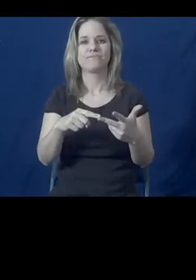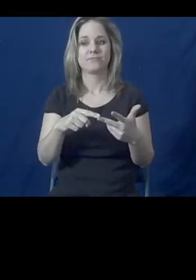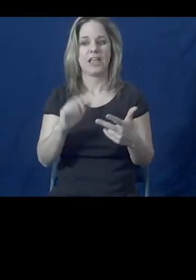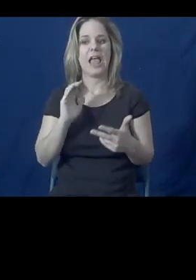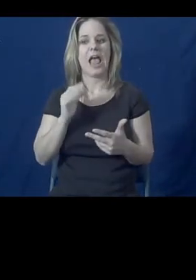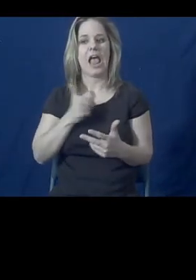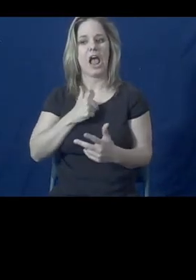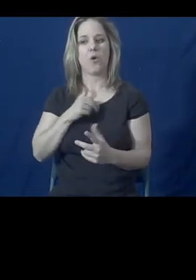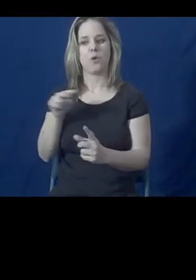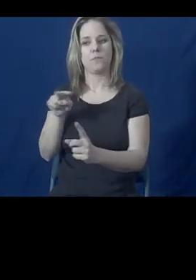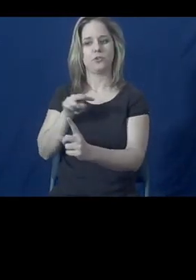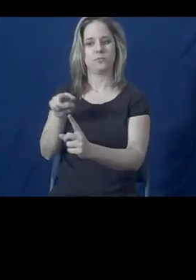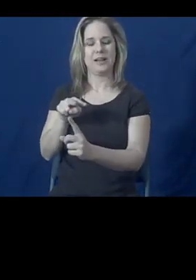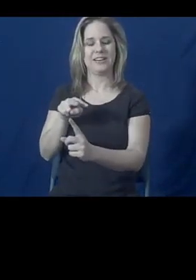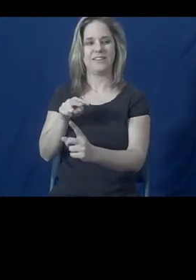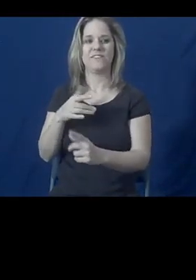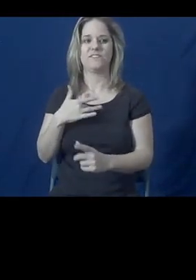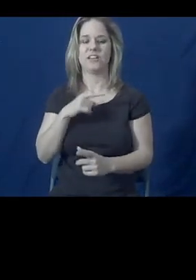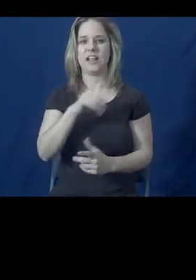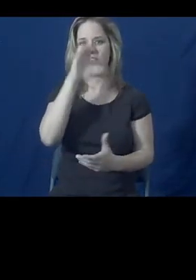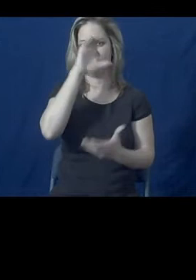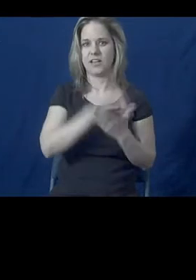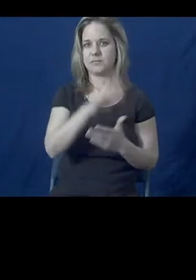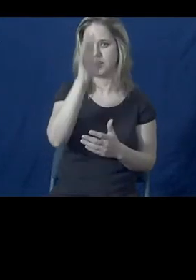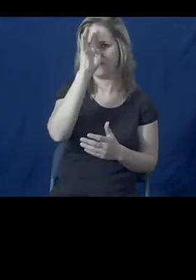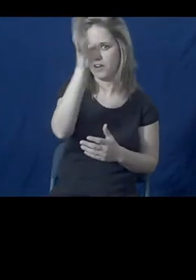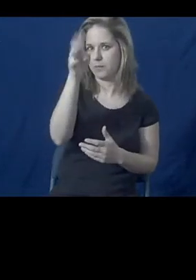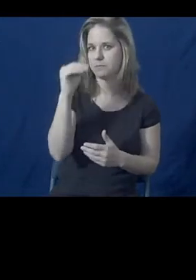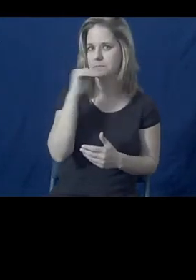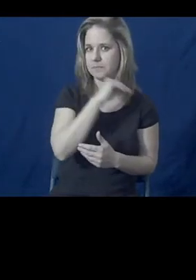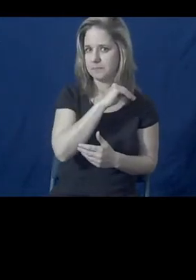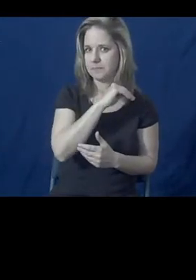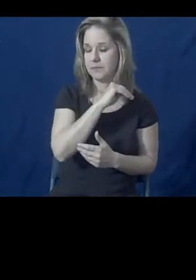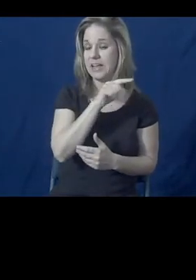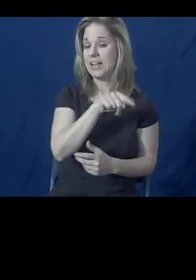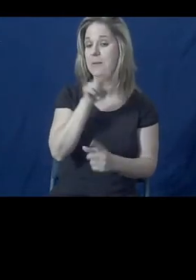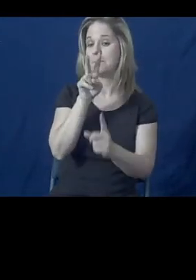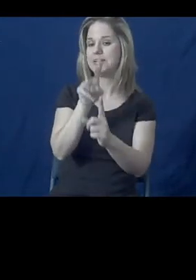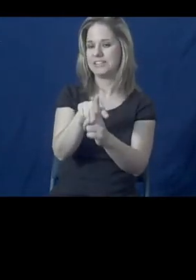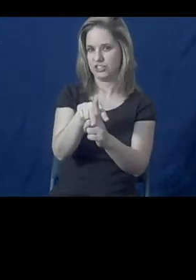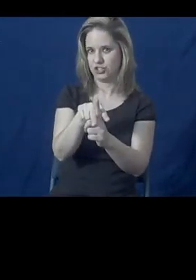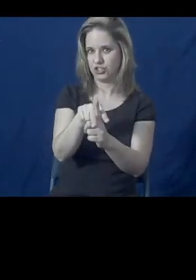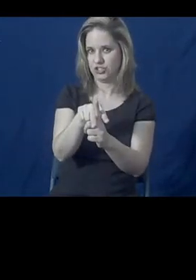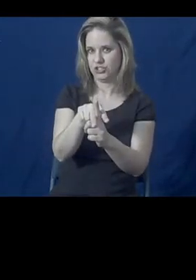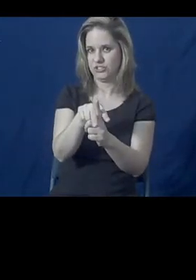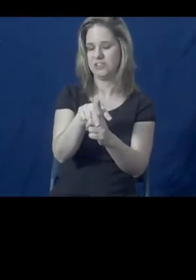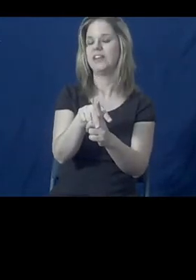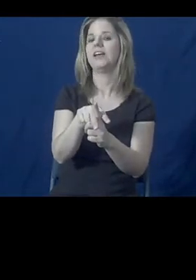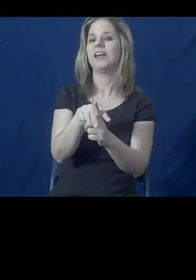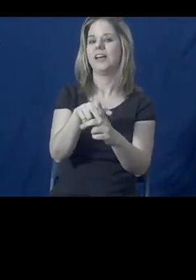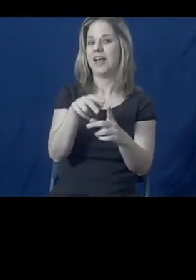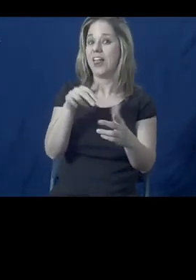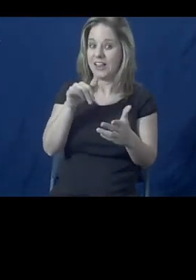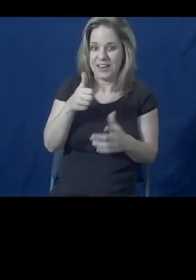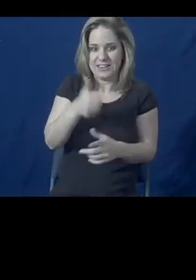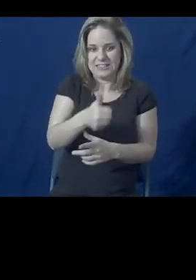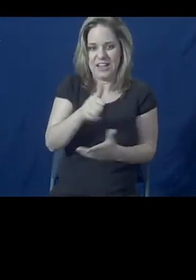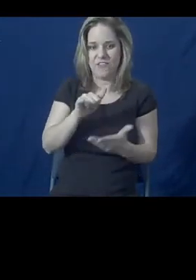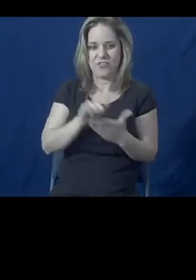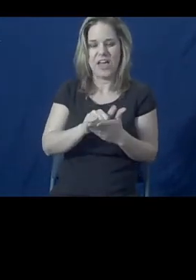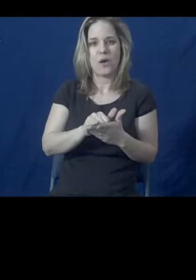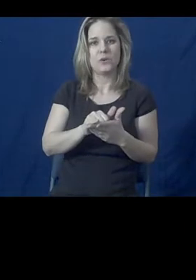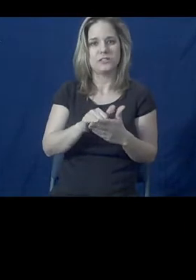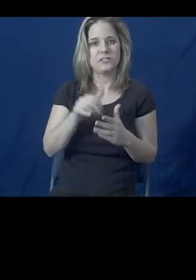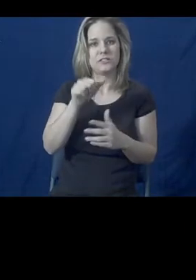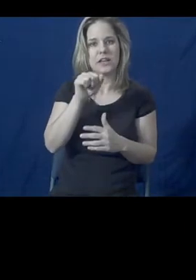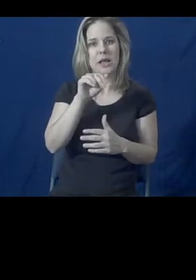by husband. The petition was filed by husband as a form of abuse to kind of keep her penned in, and to keep her